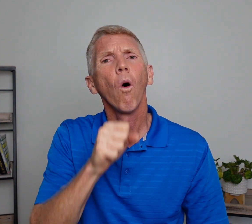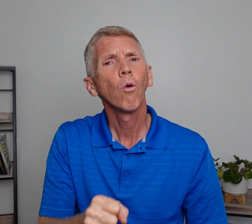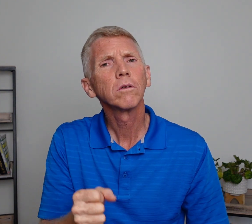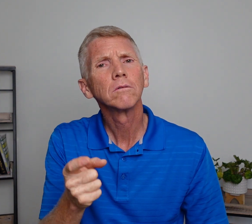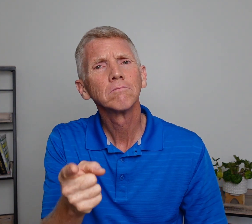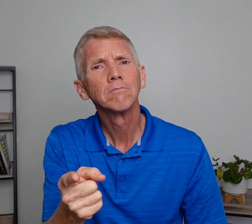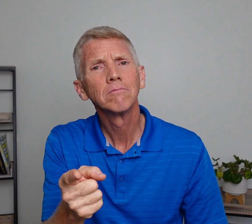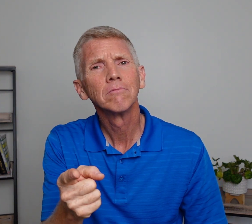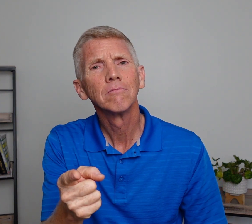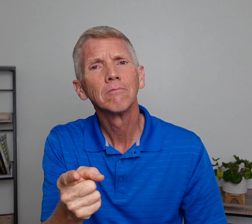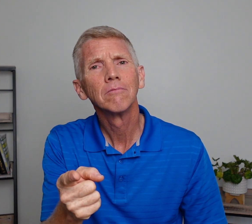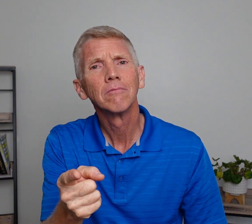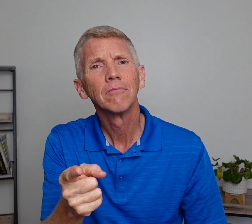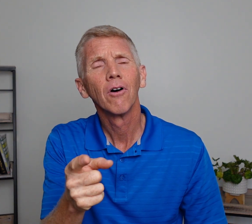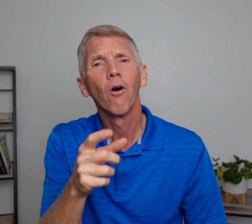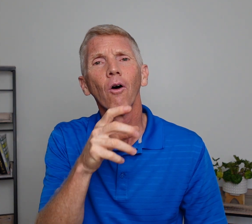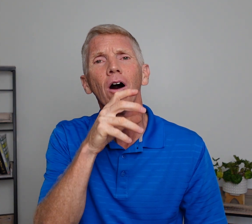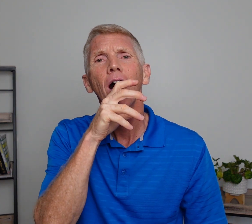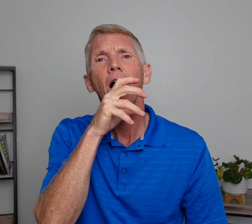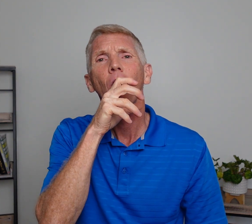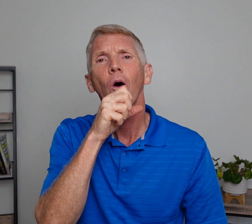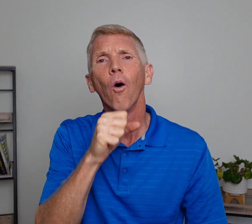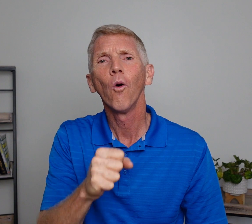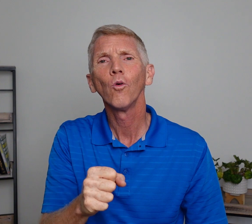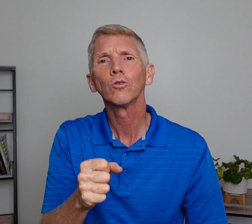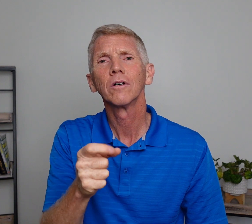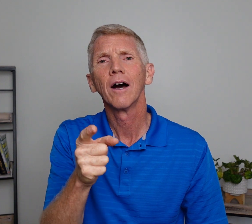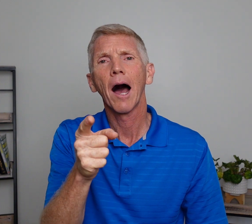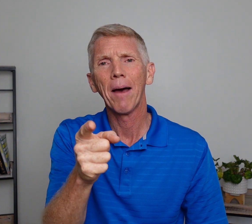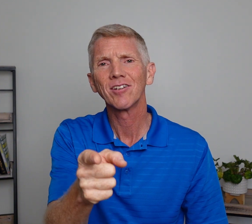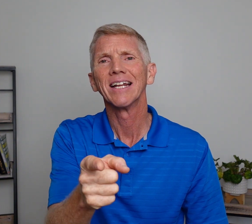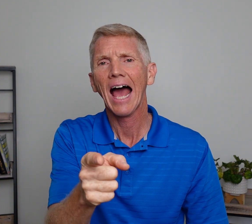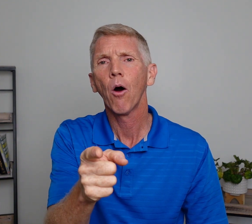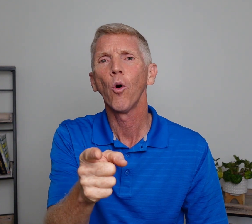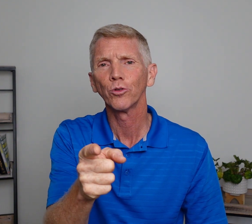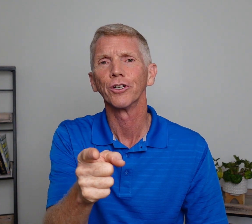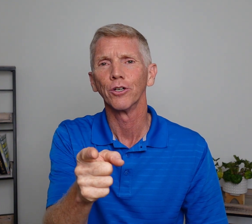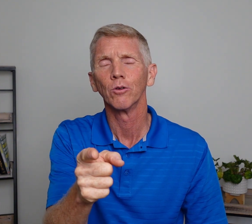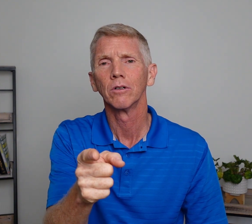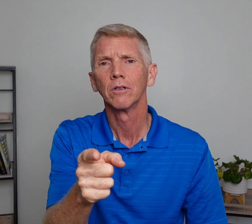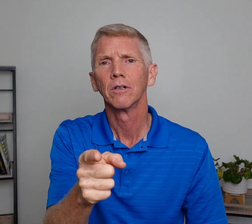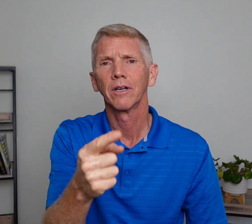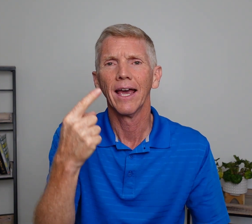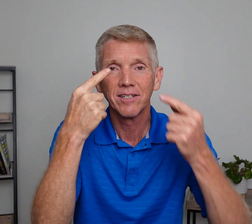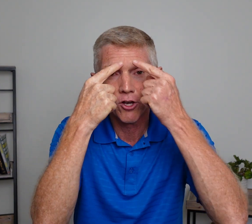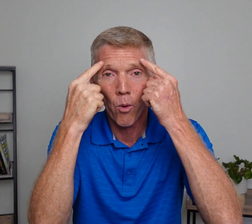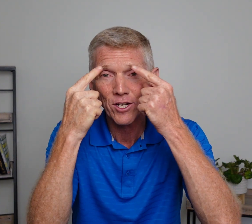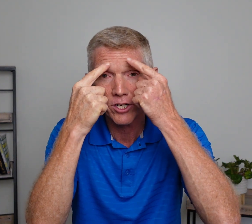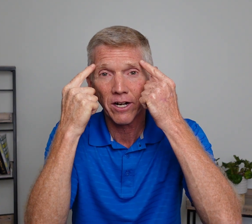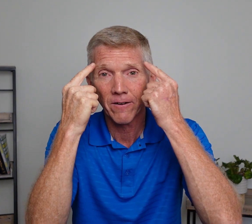Old. Old. I'm asking, how old are you? Okay? See the question here?